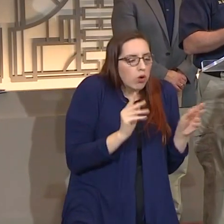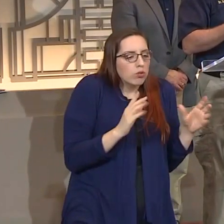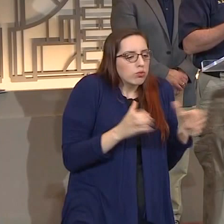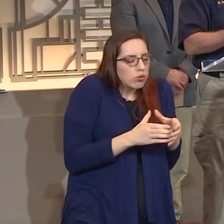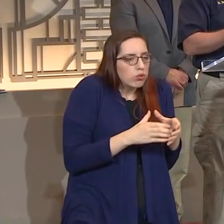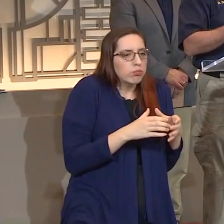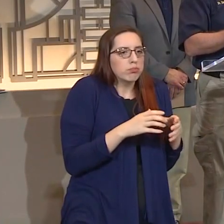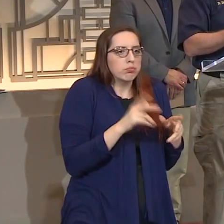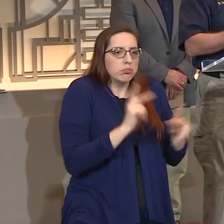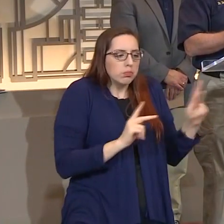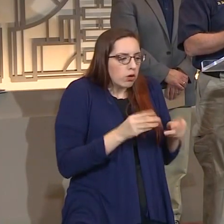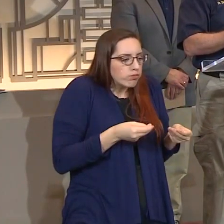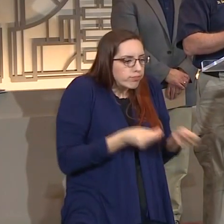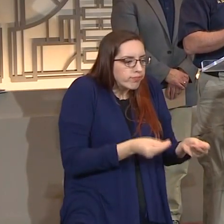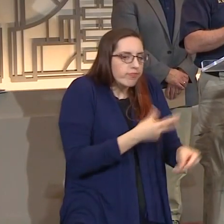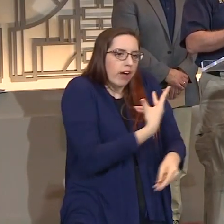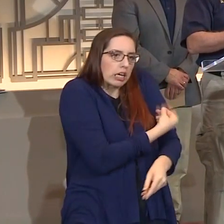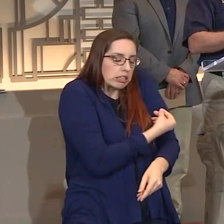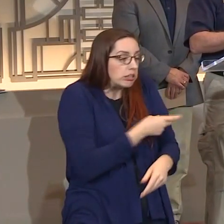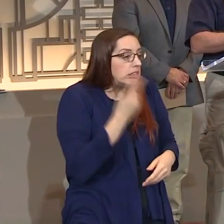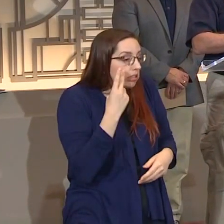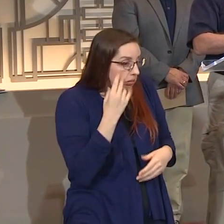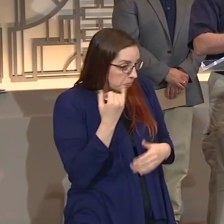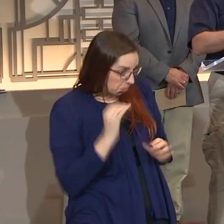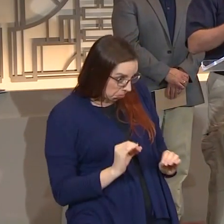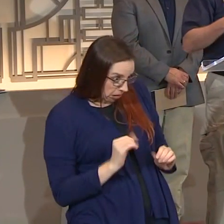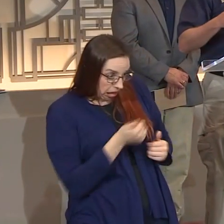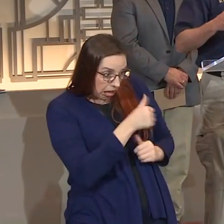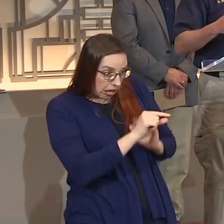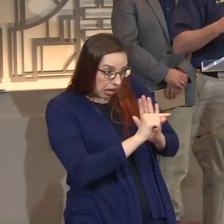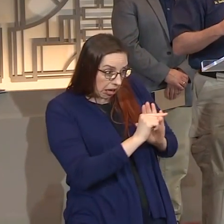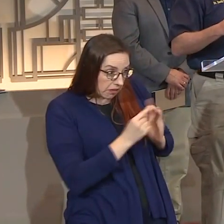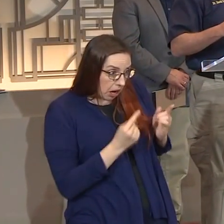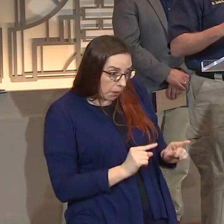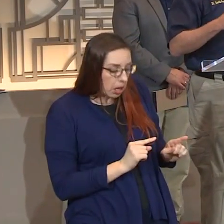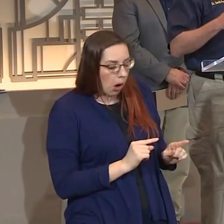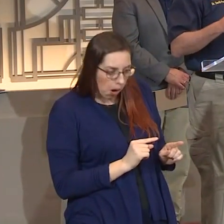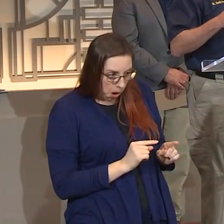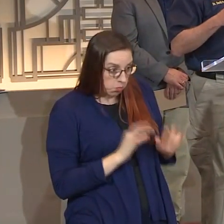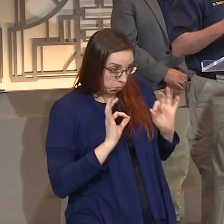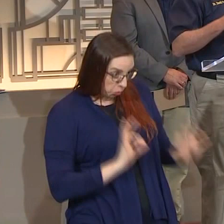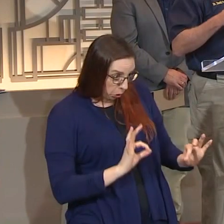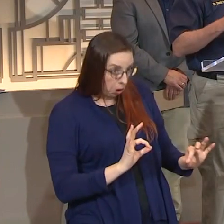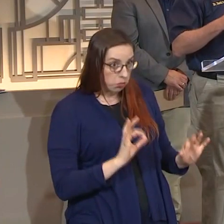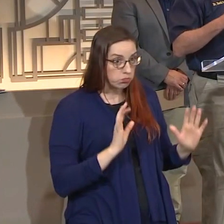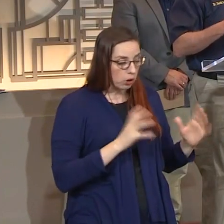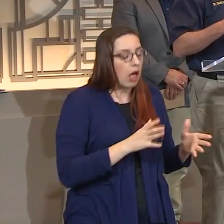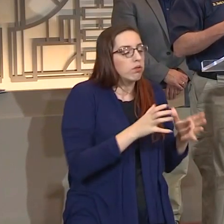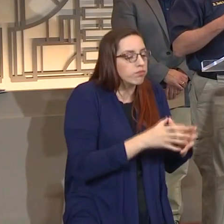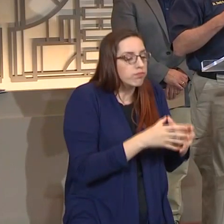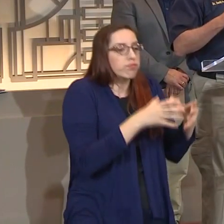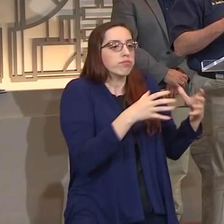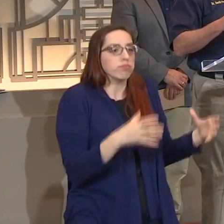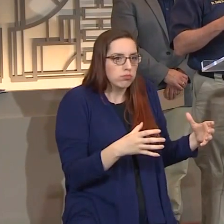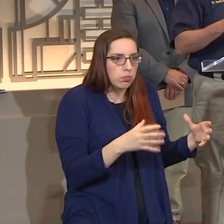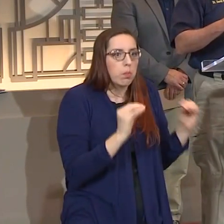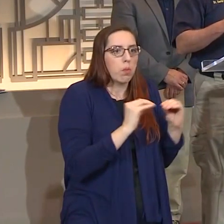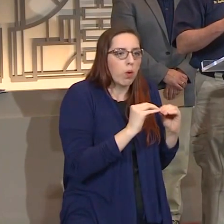an unexpected negative reaction to it. And if they don't, then we'll go to a larger group of folks. Basically, again, it's another safety